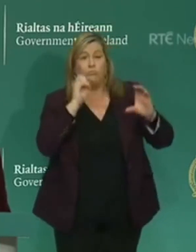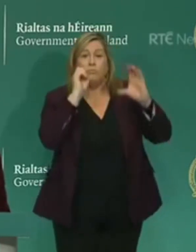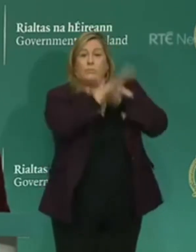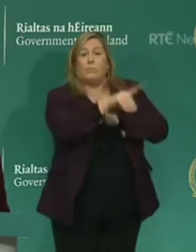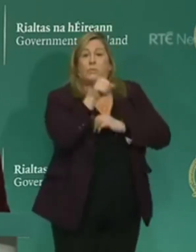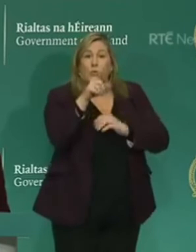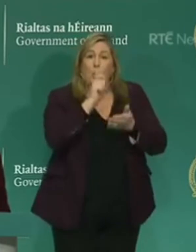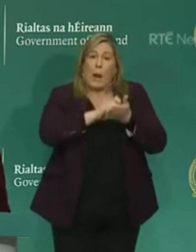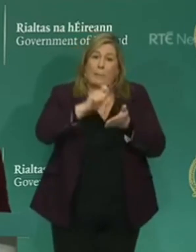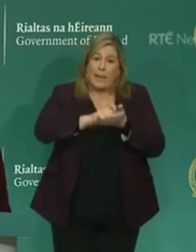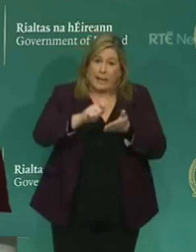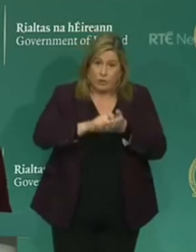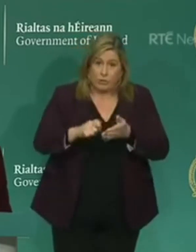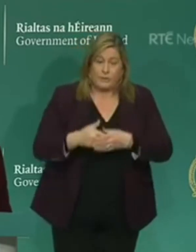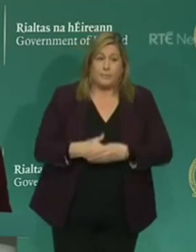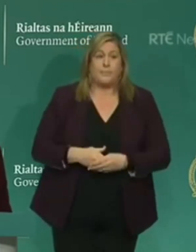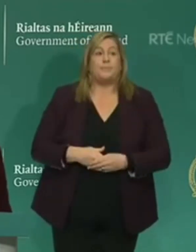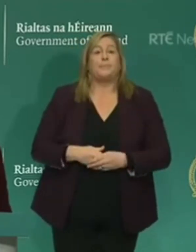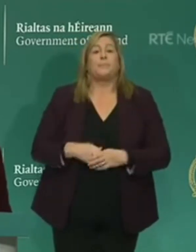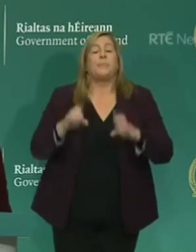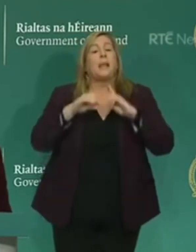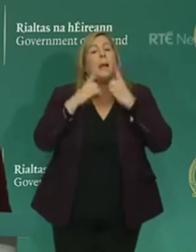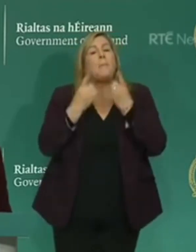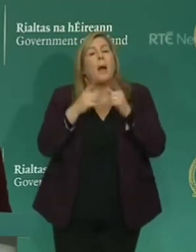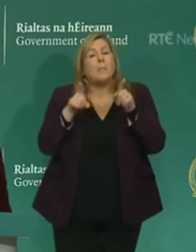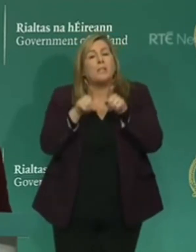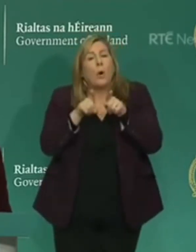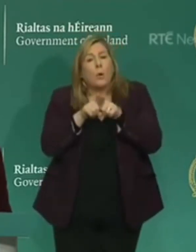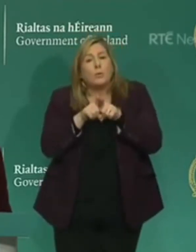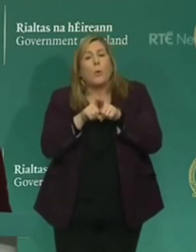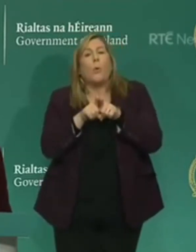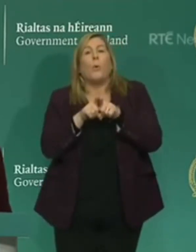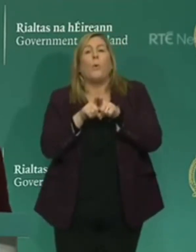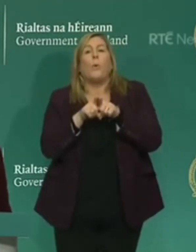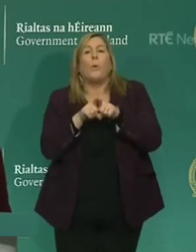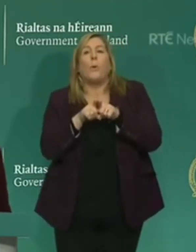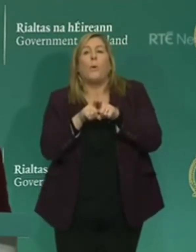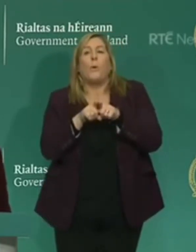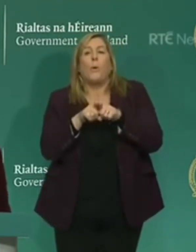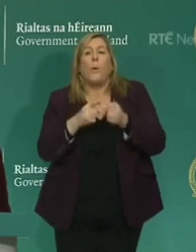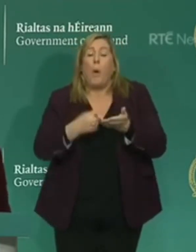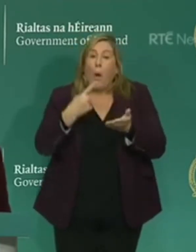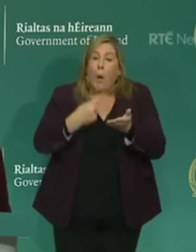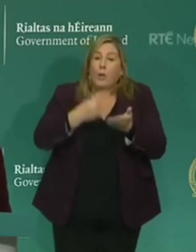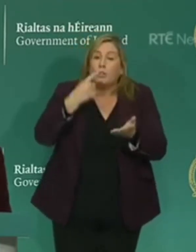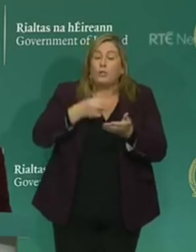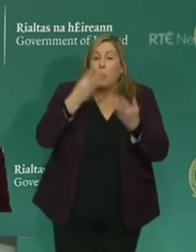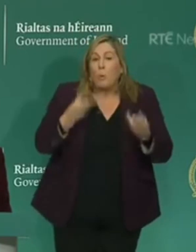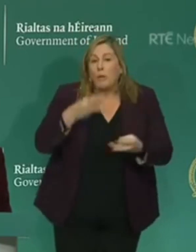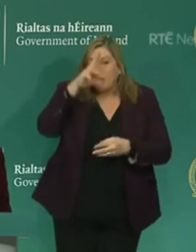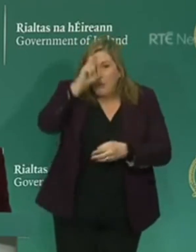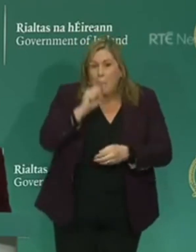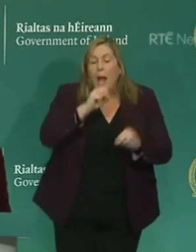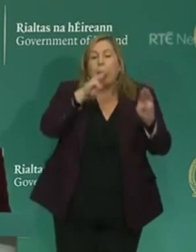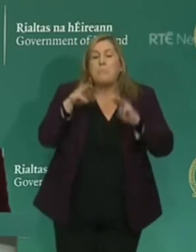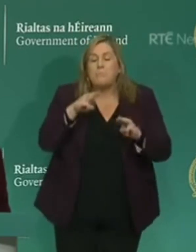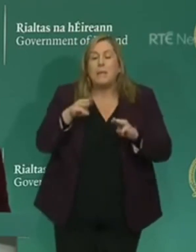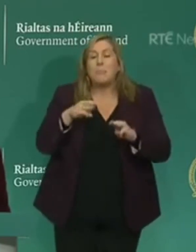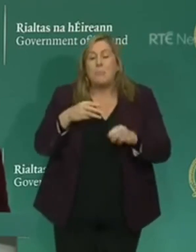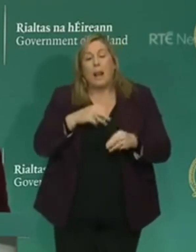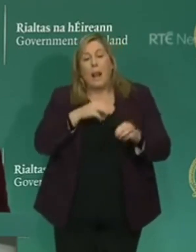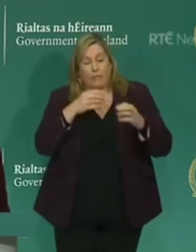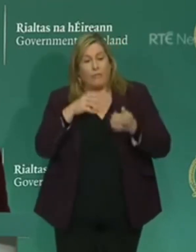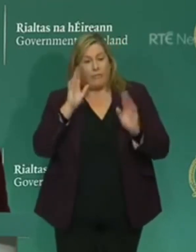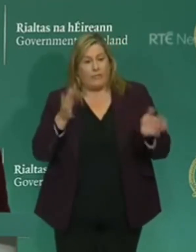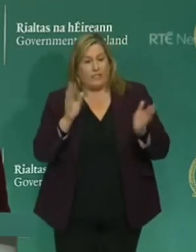application. The Department has also asked us to remind people that they notify customers who have applied